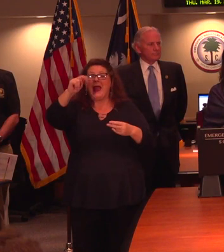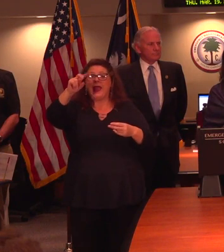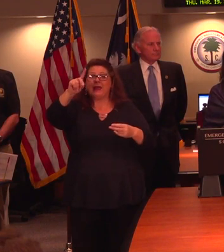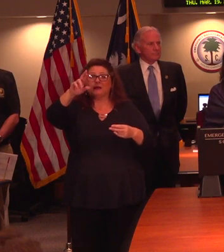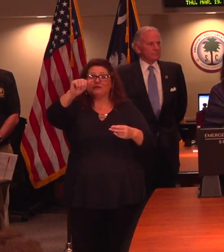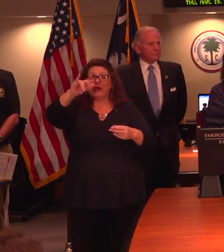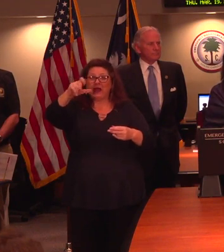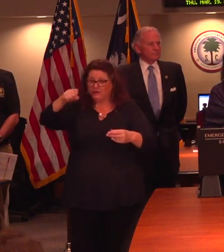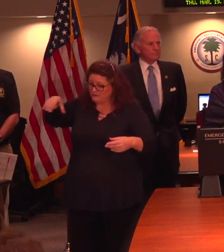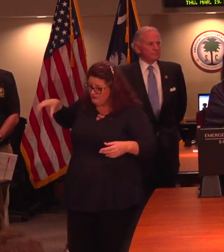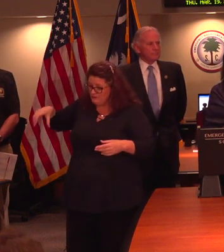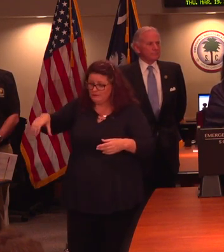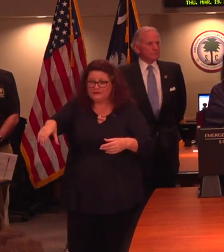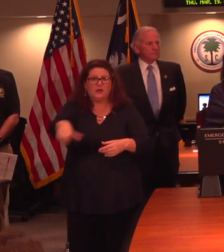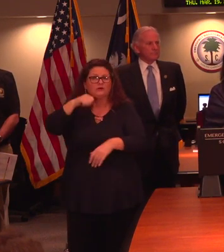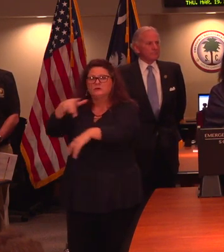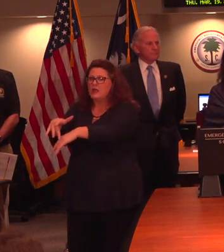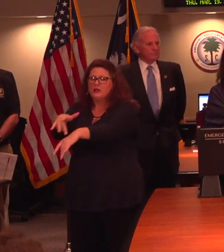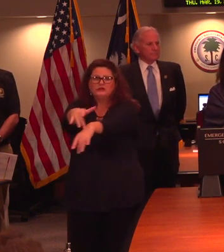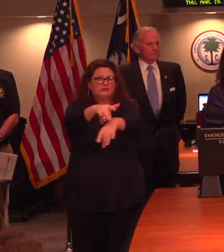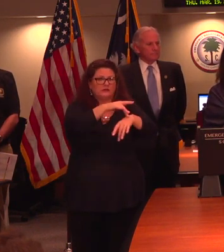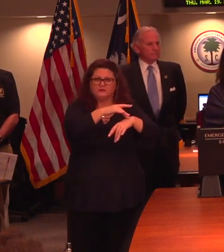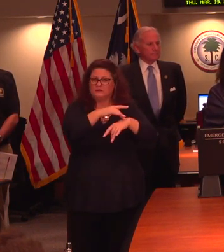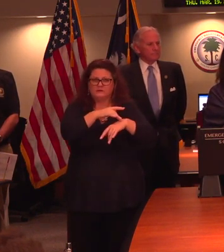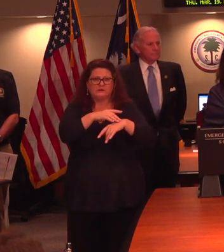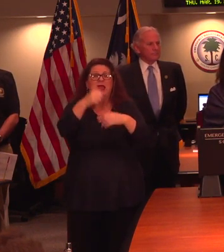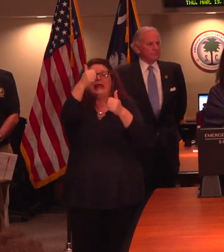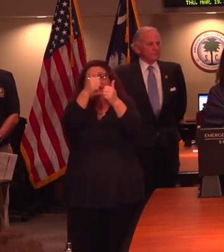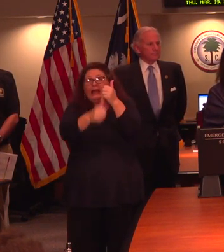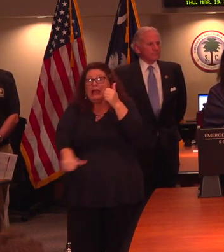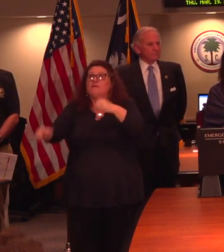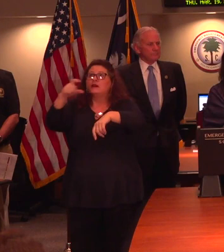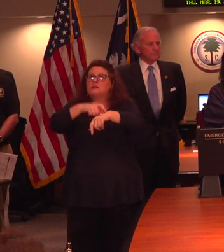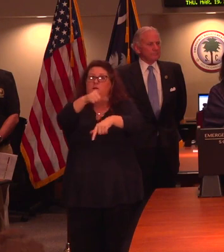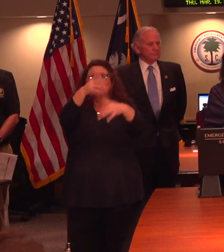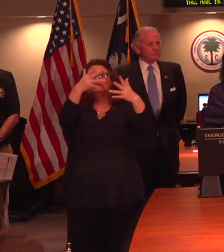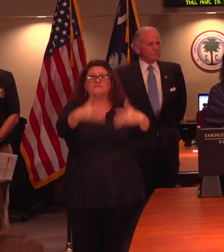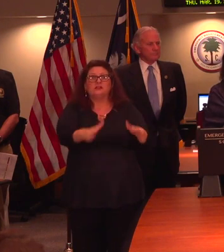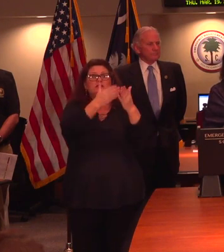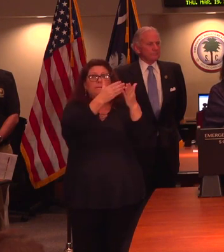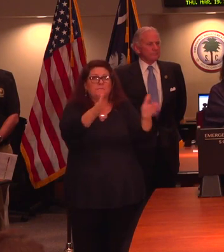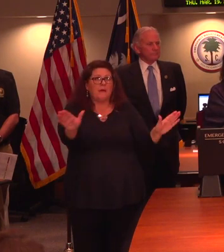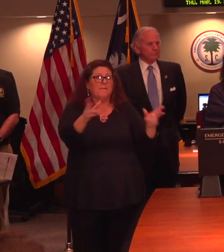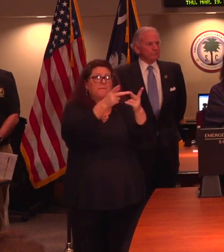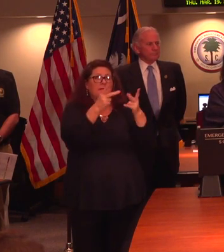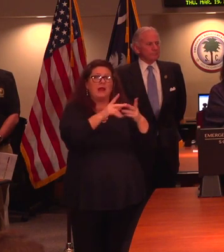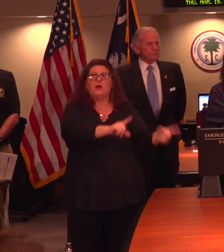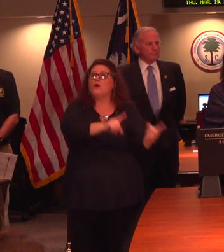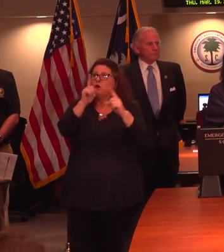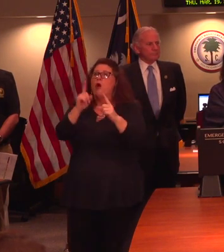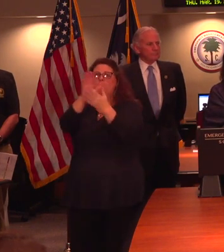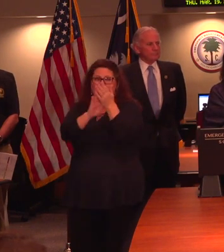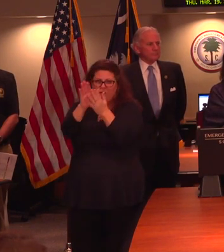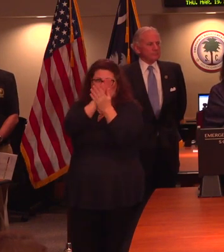regularly wash your hands. And always, after being in a public place, wash your hands. Realizing that